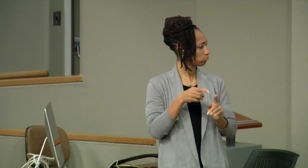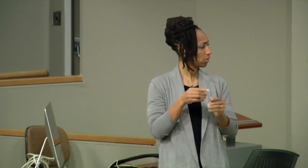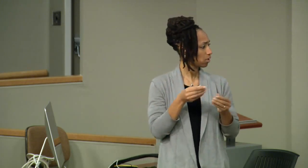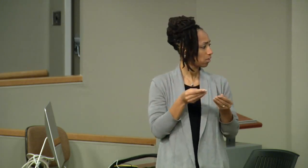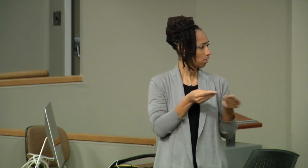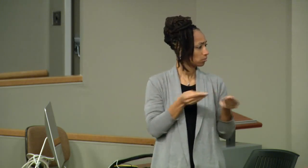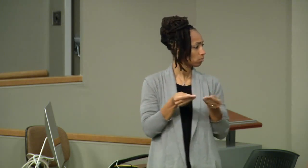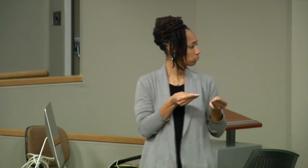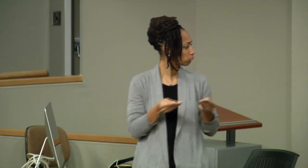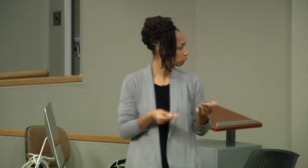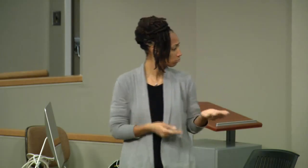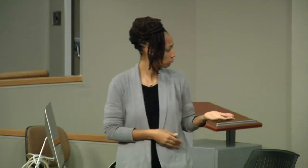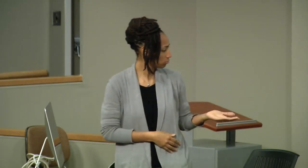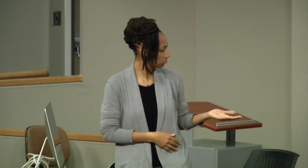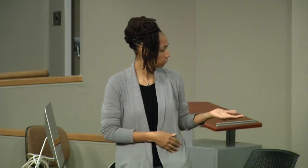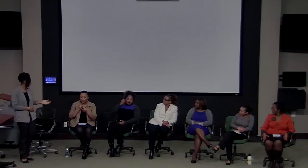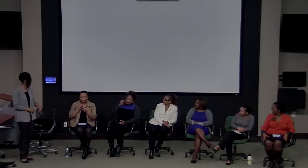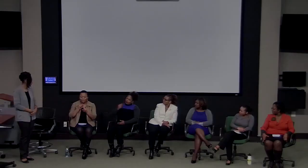What was the role of that particular person?